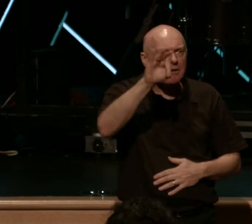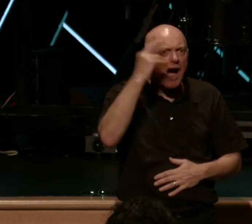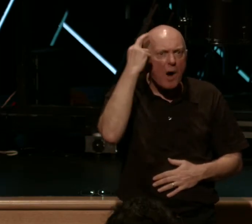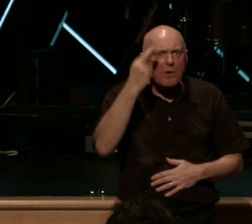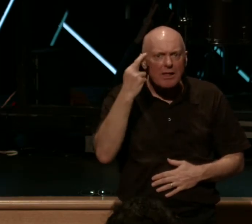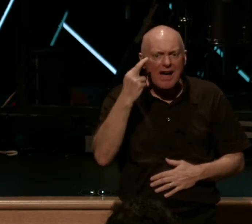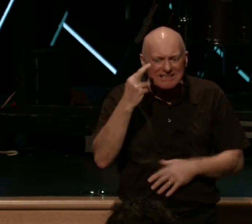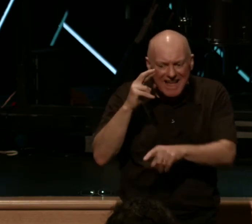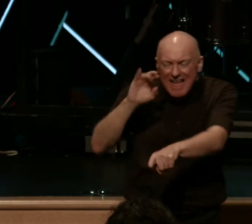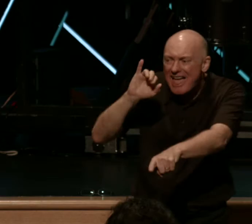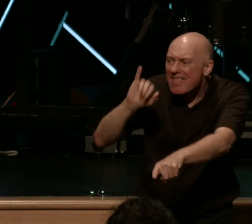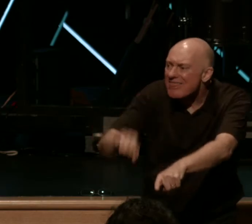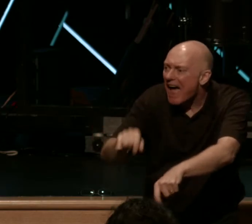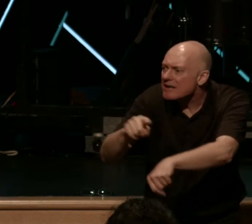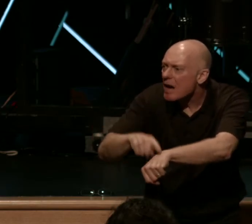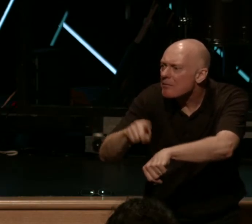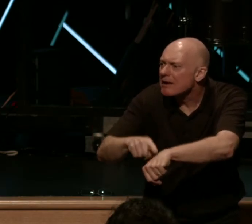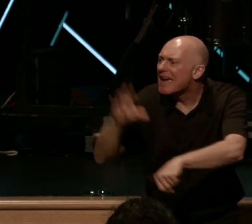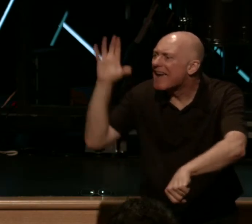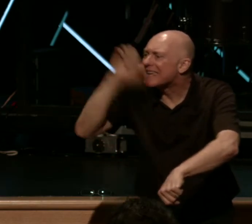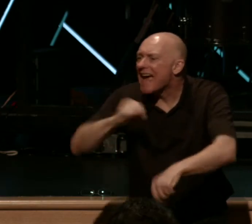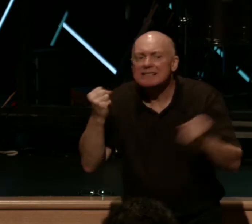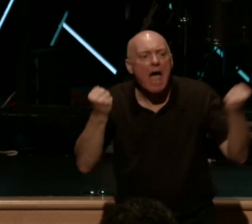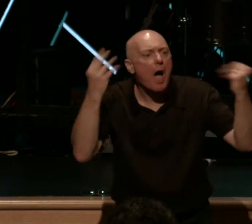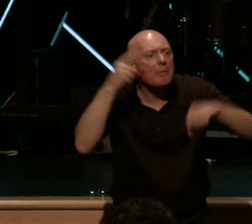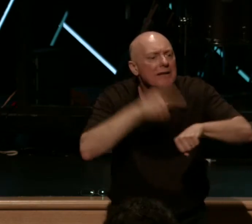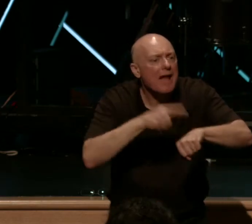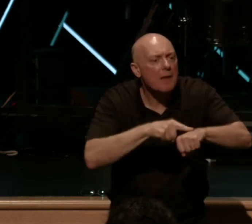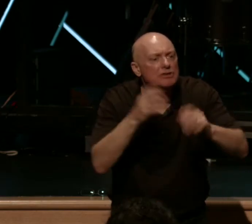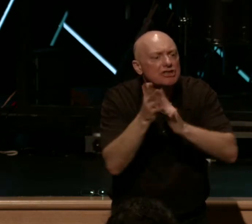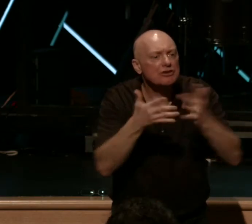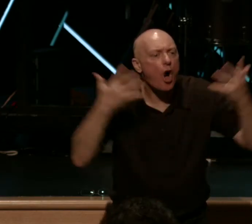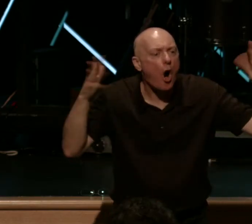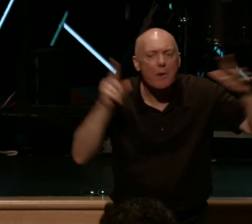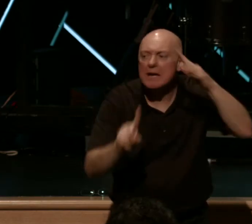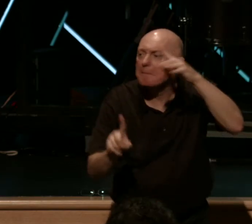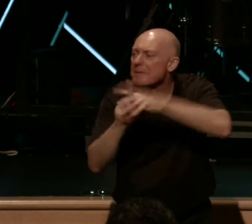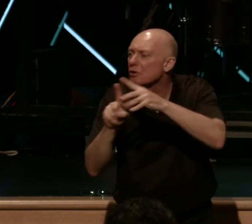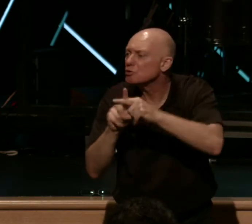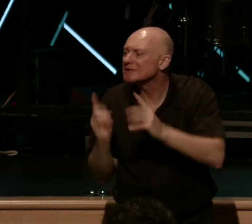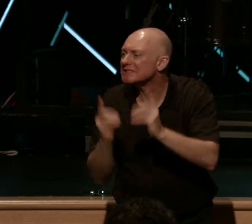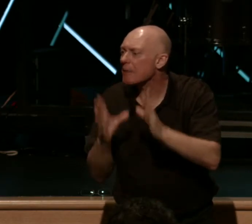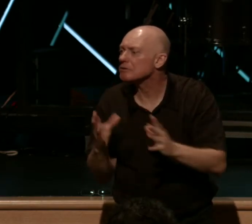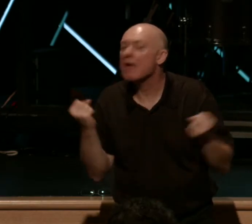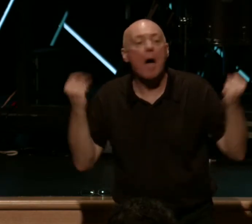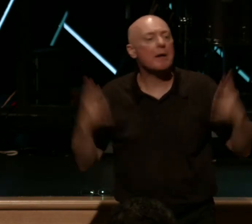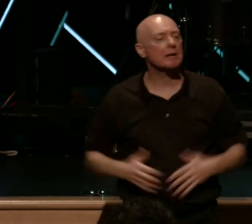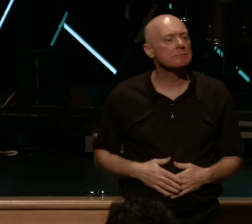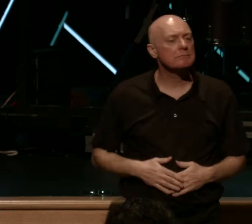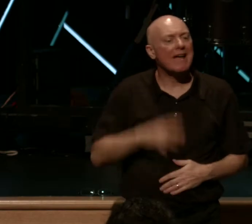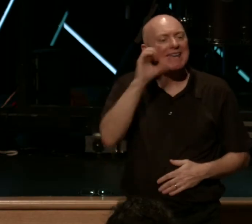occasion, guess how many times Jesus has already appeared to the disciples. Guess what number this is?